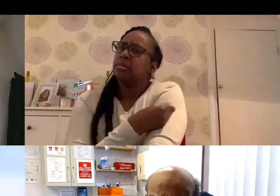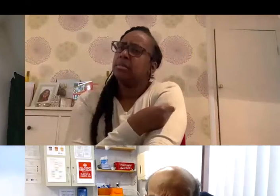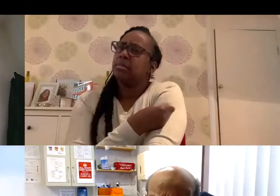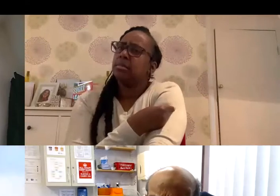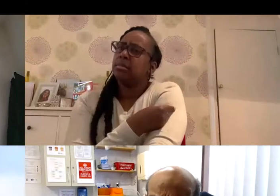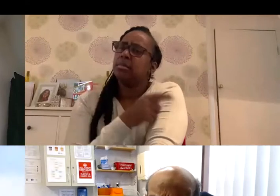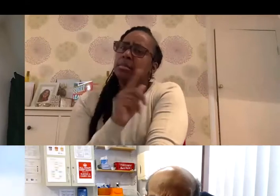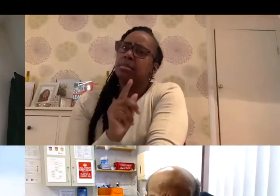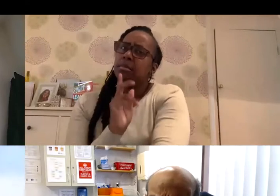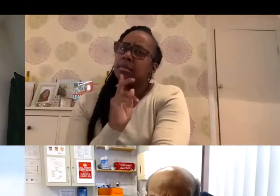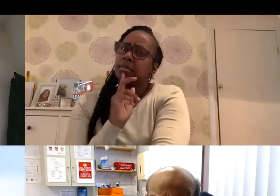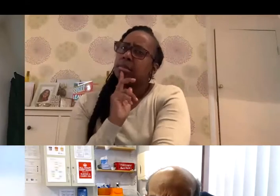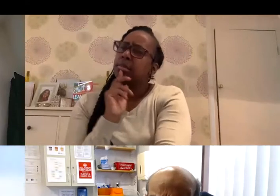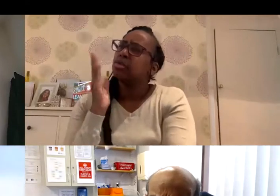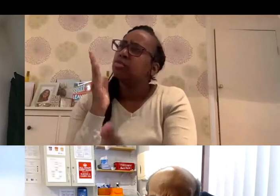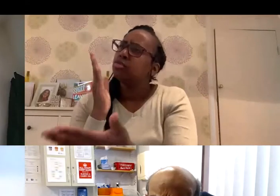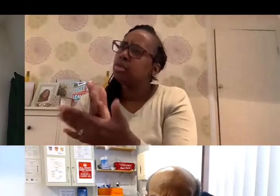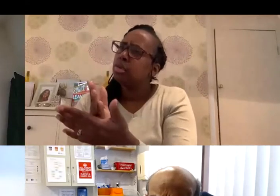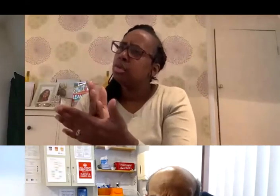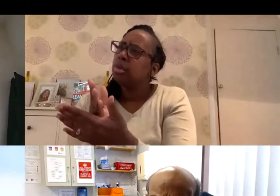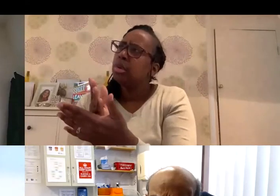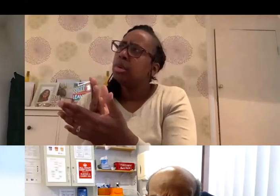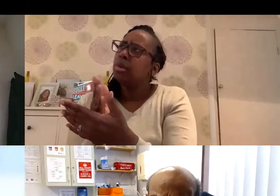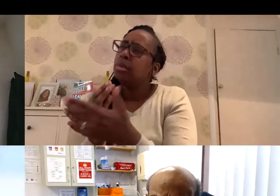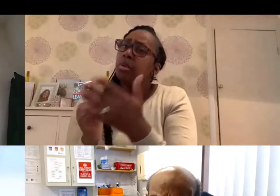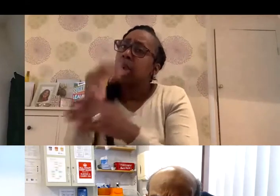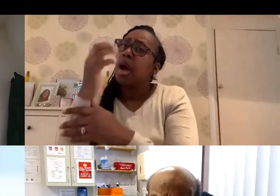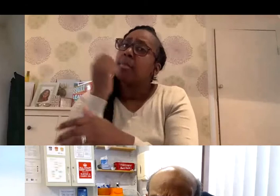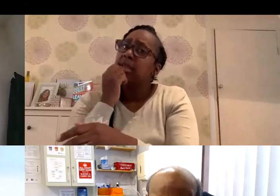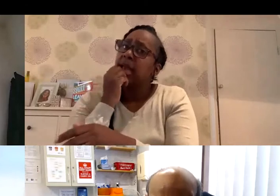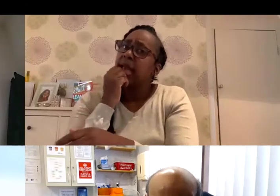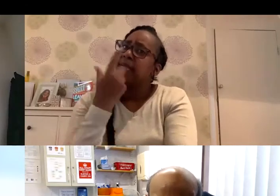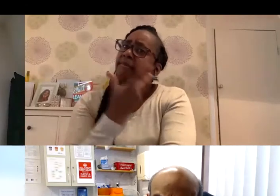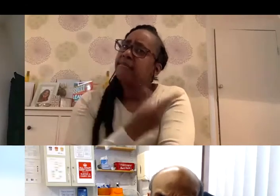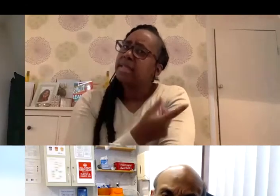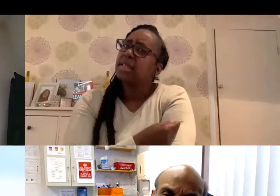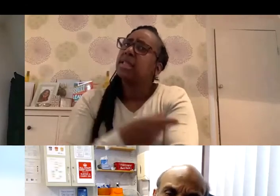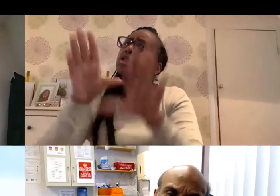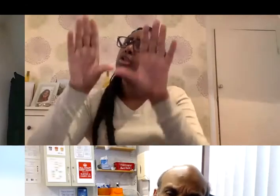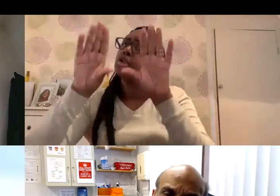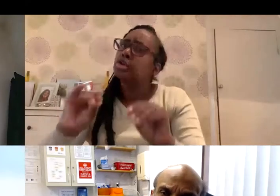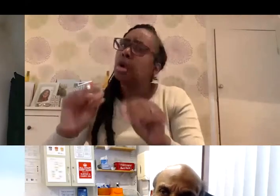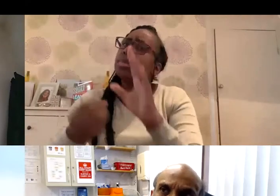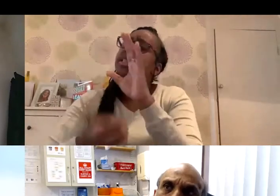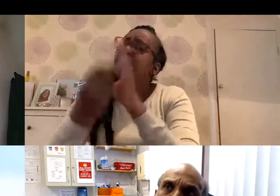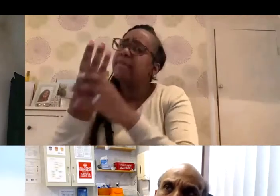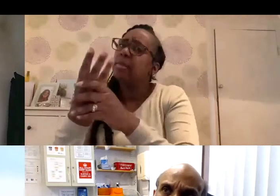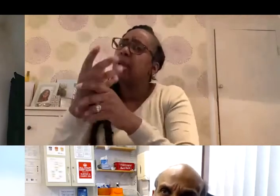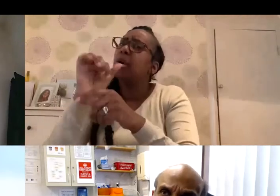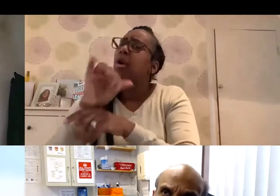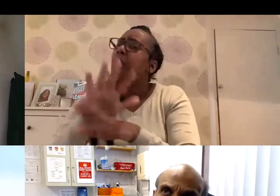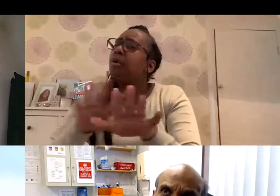it true that all the current vaccines are intended not to prevent transmission of the virus, but to prevent the development of severe symptoms of